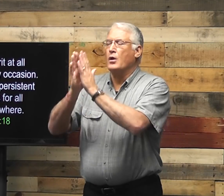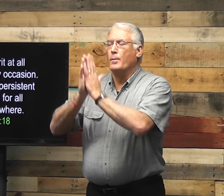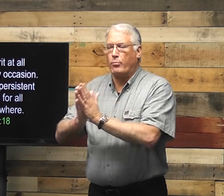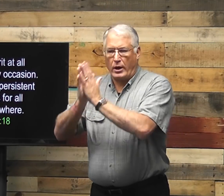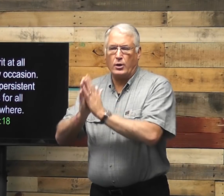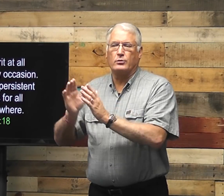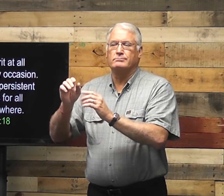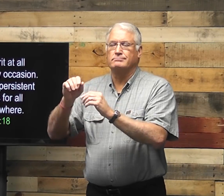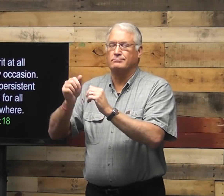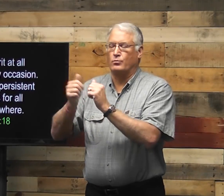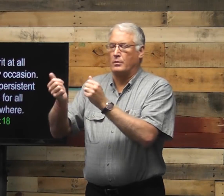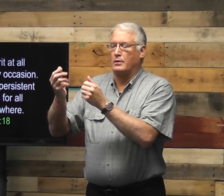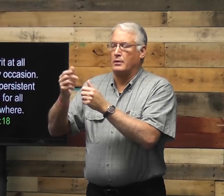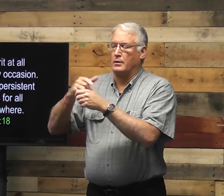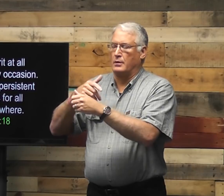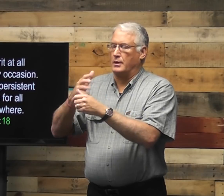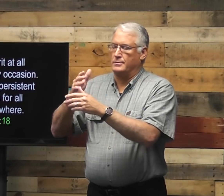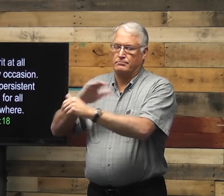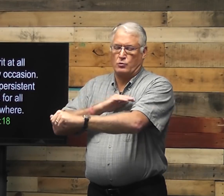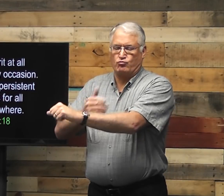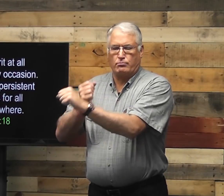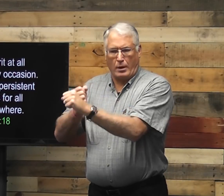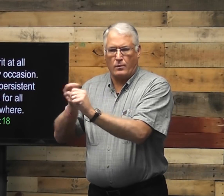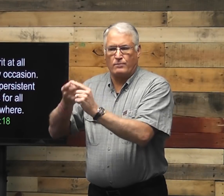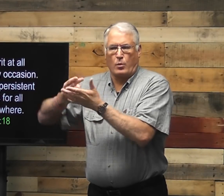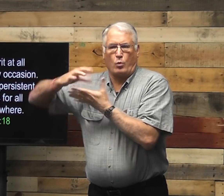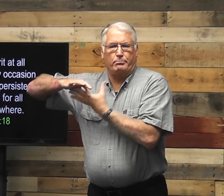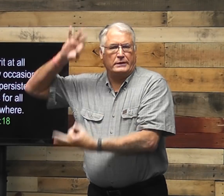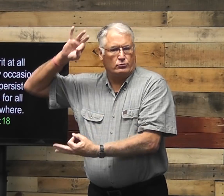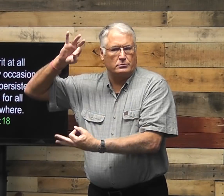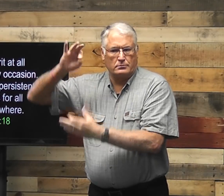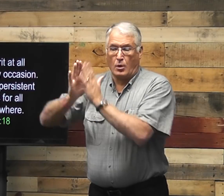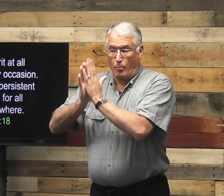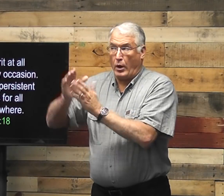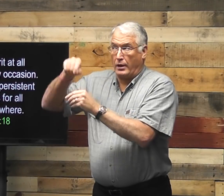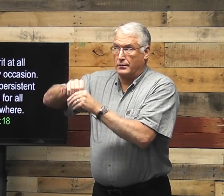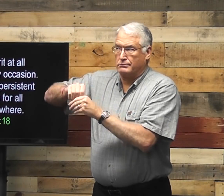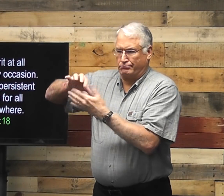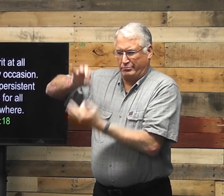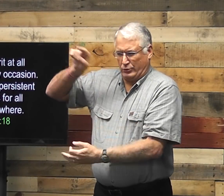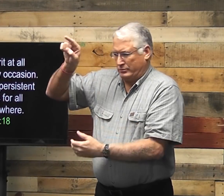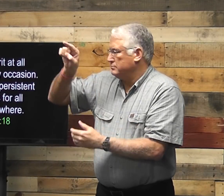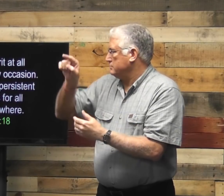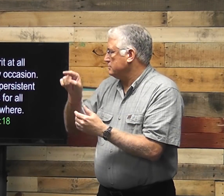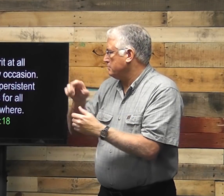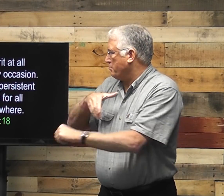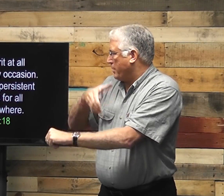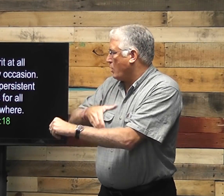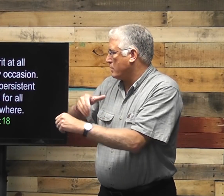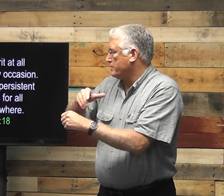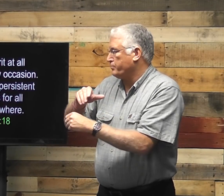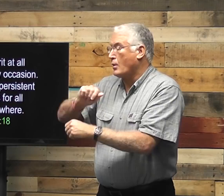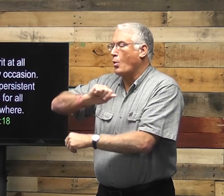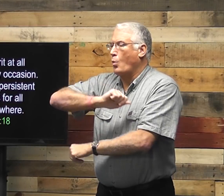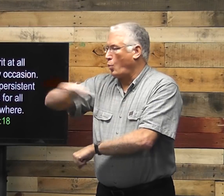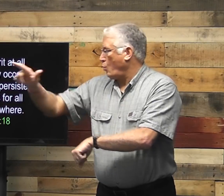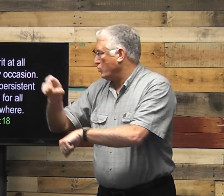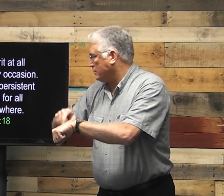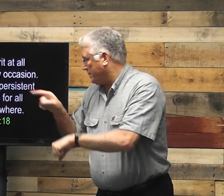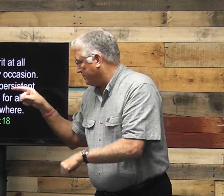which that means pray with the power of the Holy Spirit at all